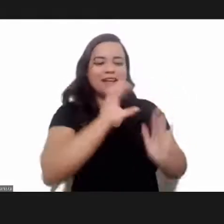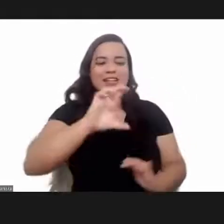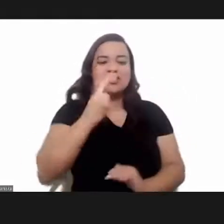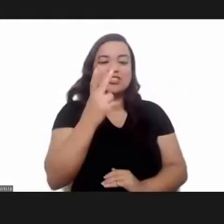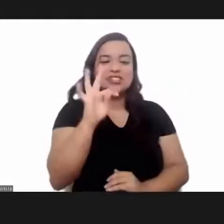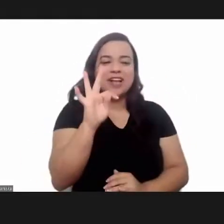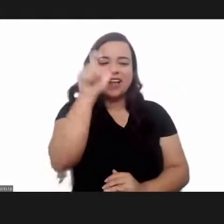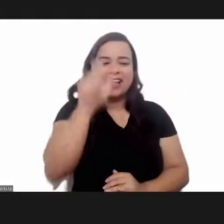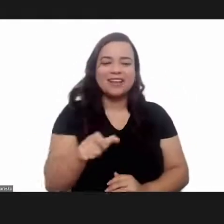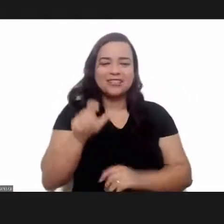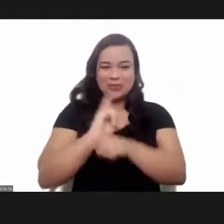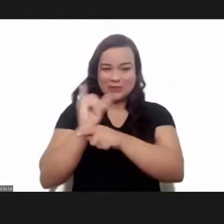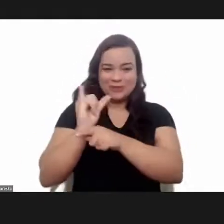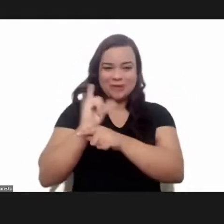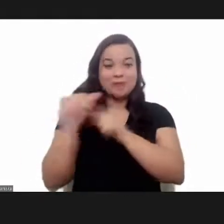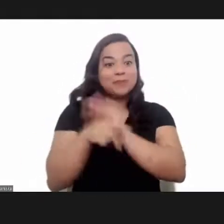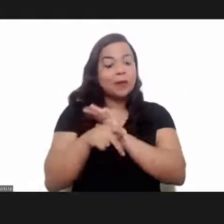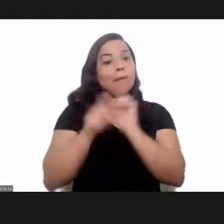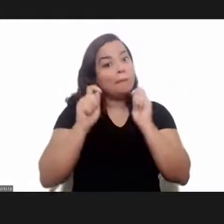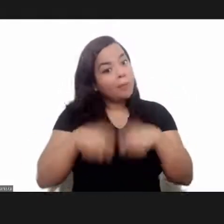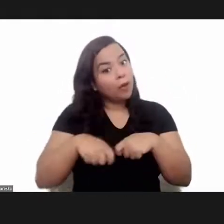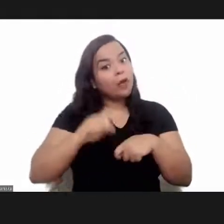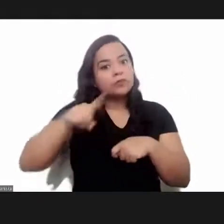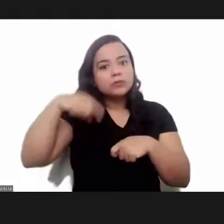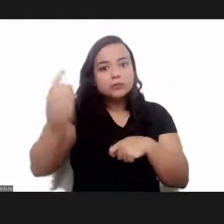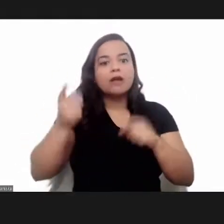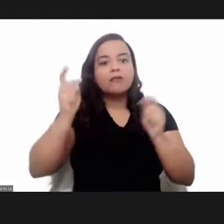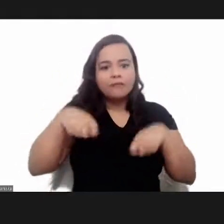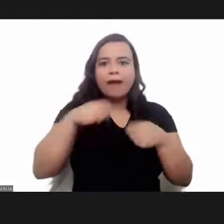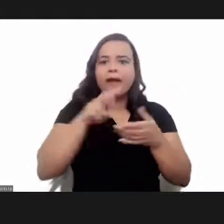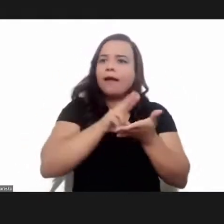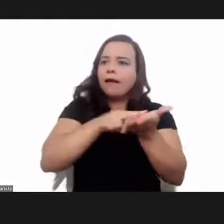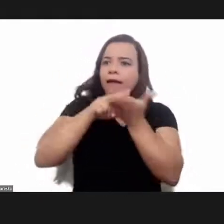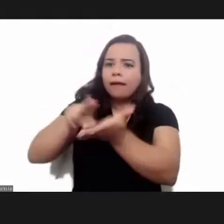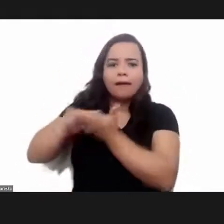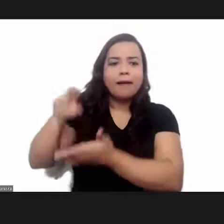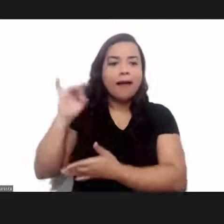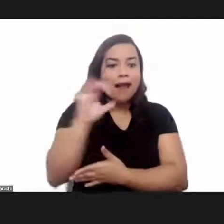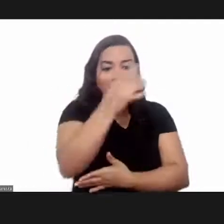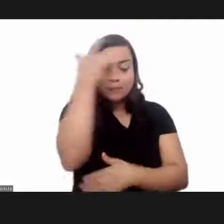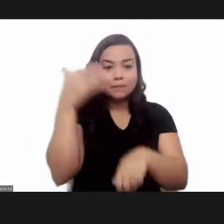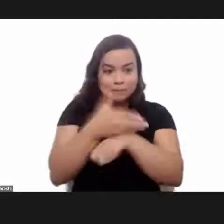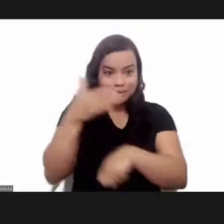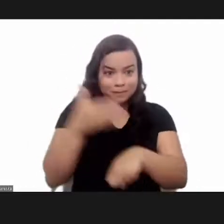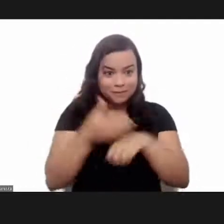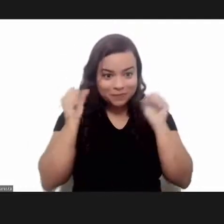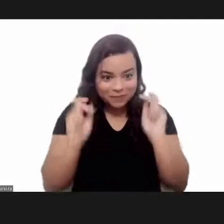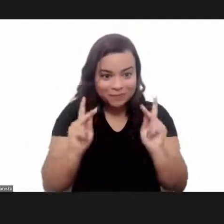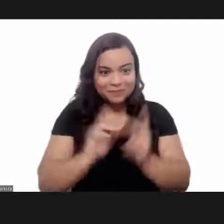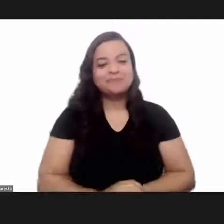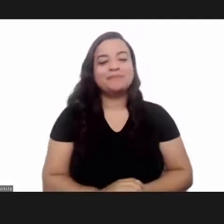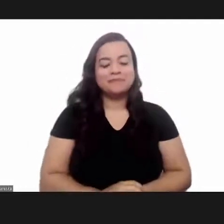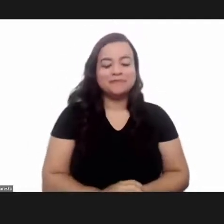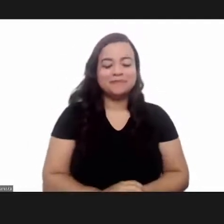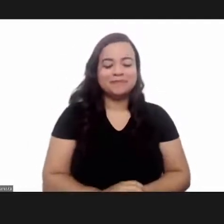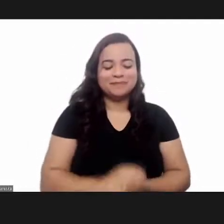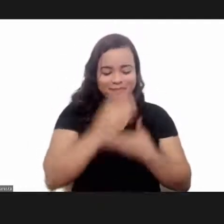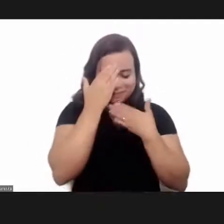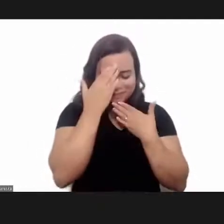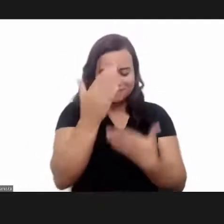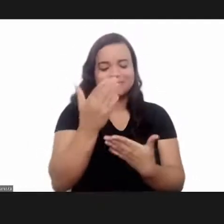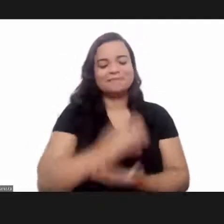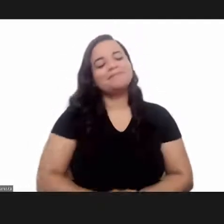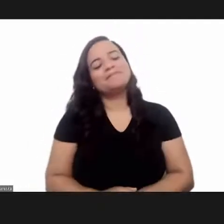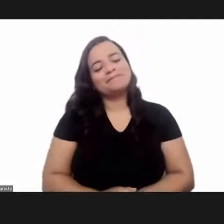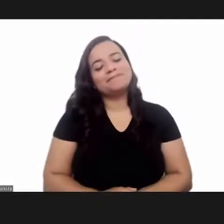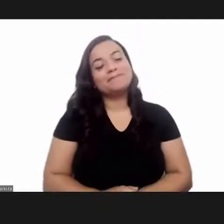Zoom to send in your comments, which will be submitted to all the participants and shared with them. we thank